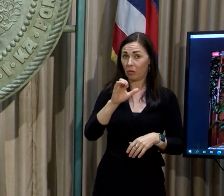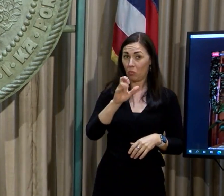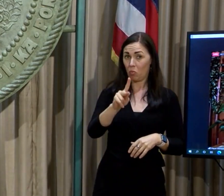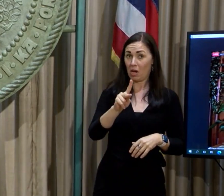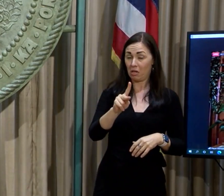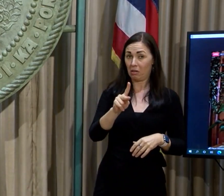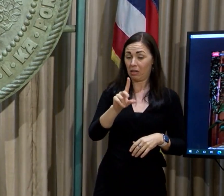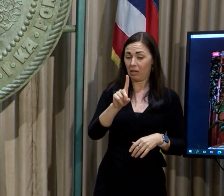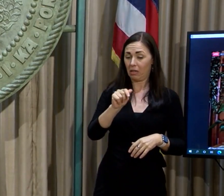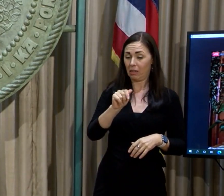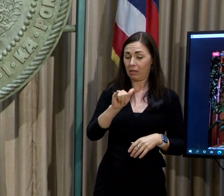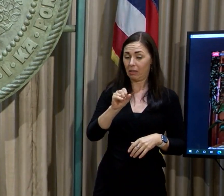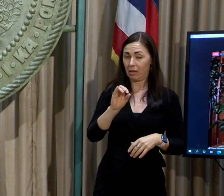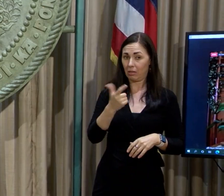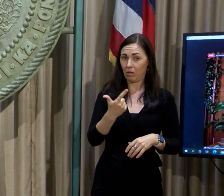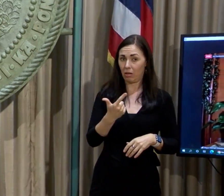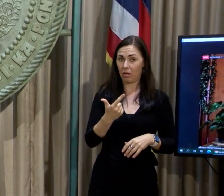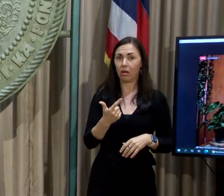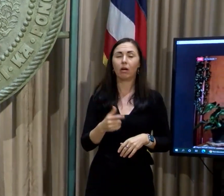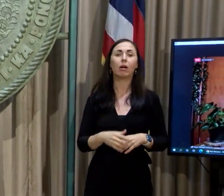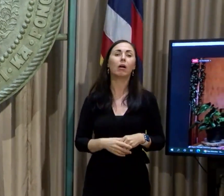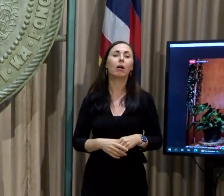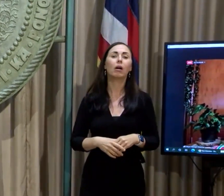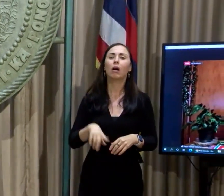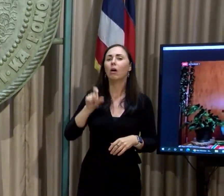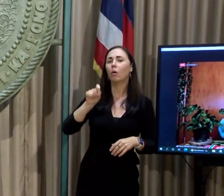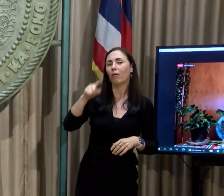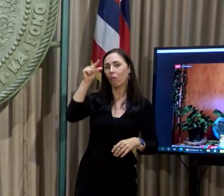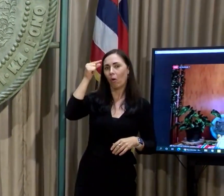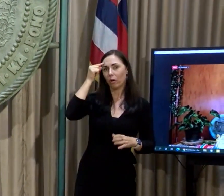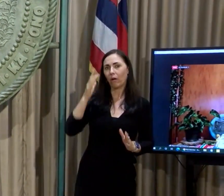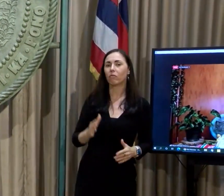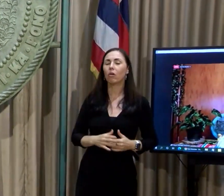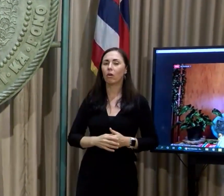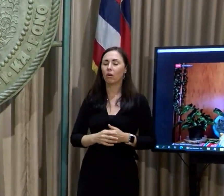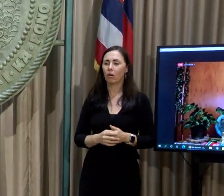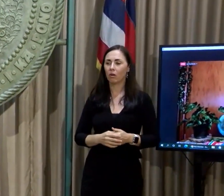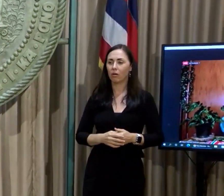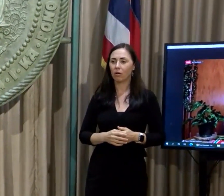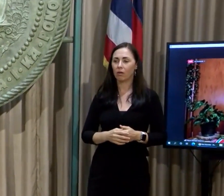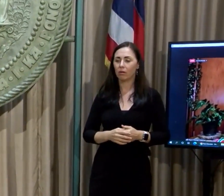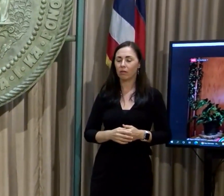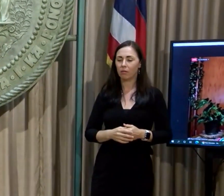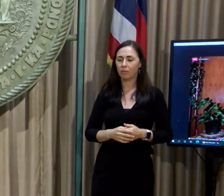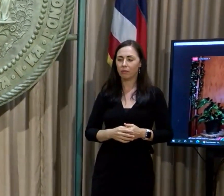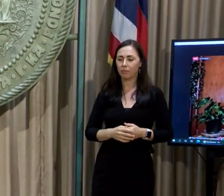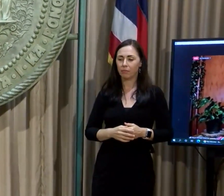go ahead, please. Hi. This is a question for the governor. You know,